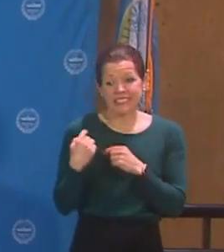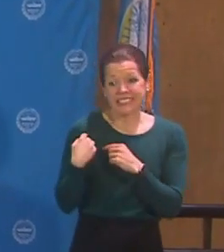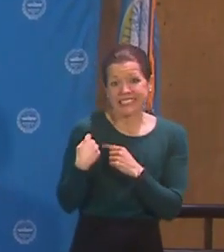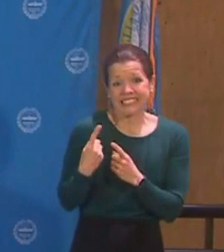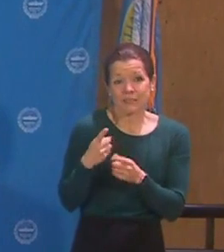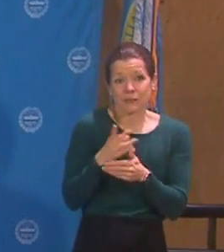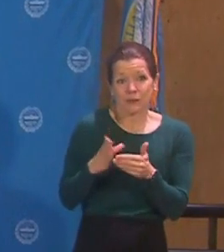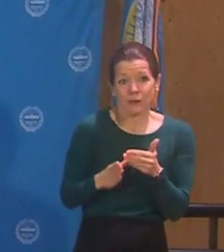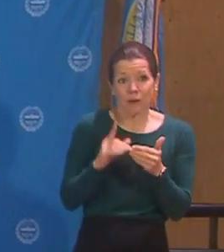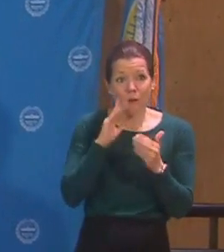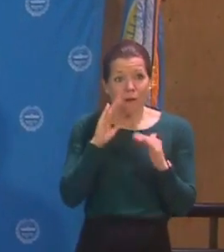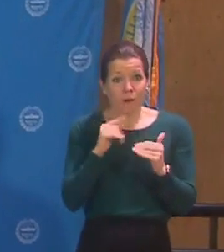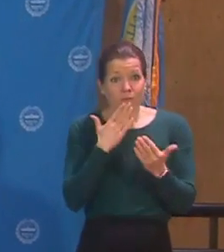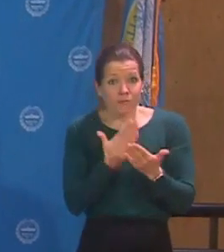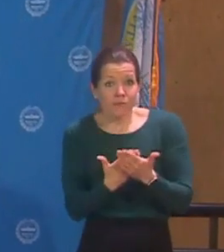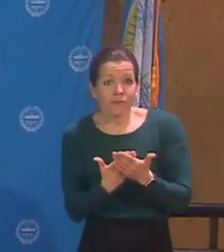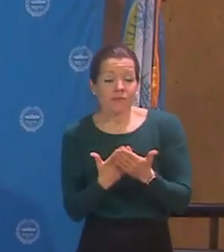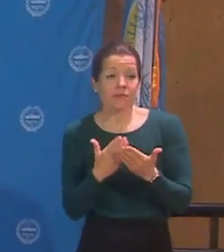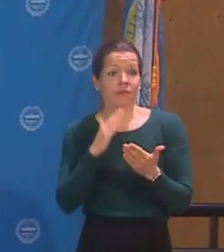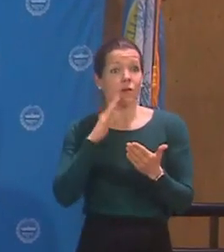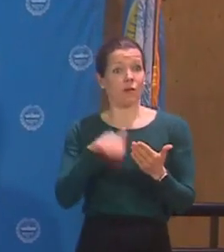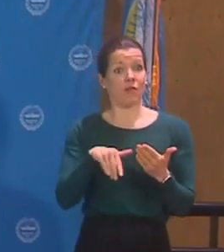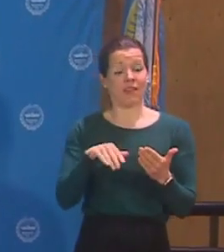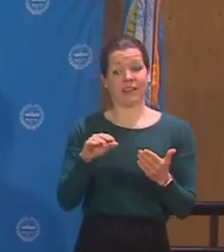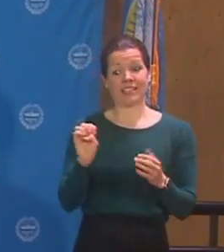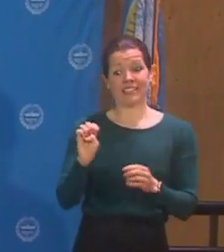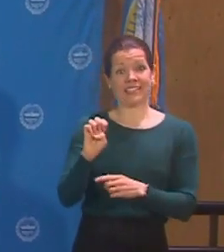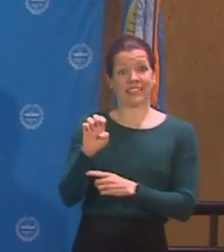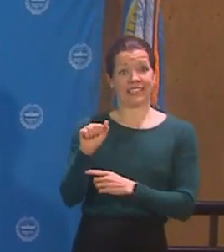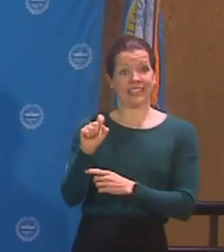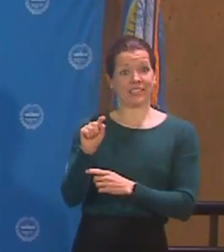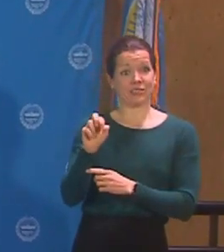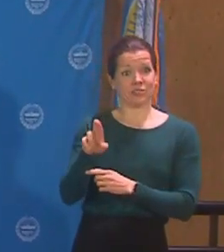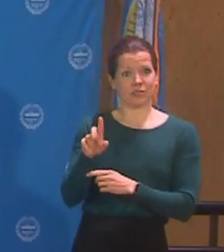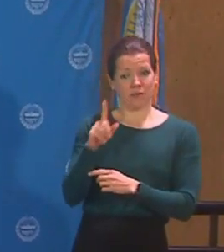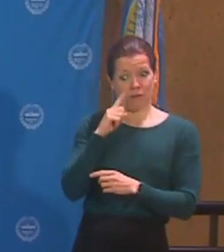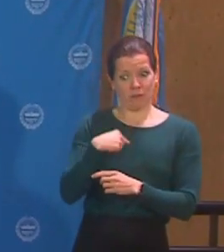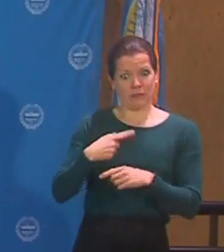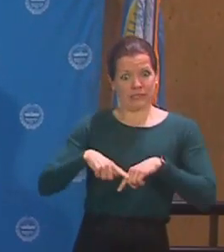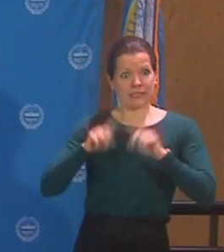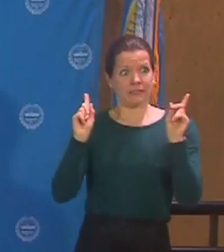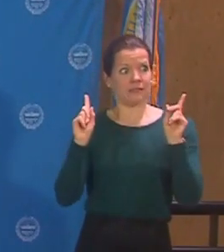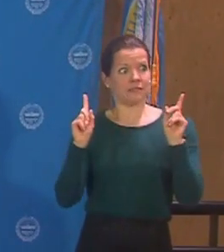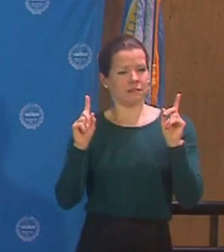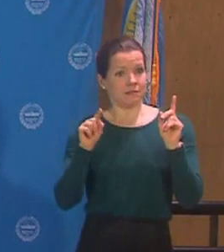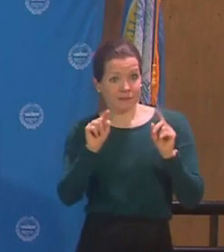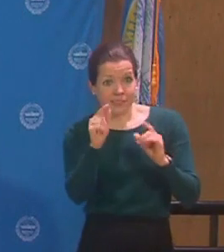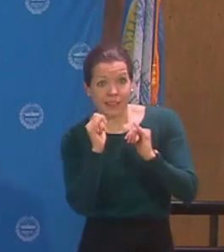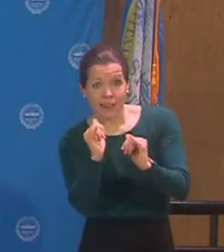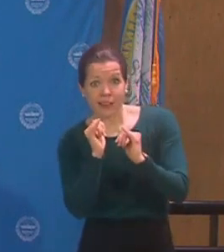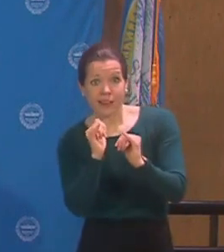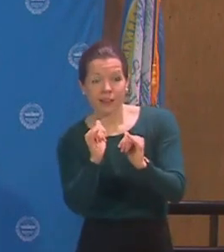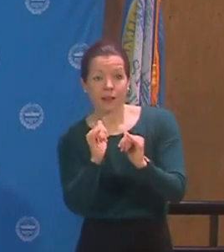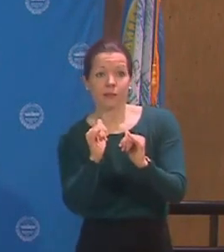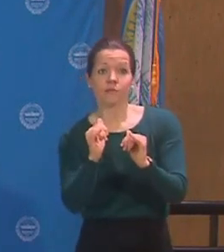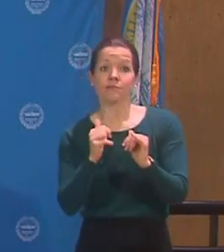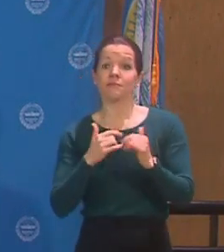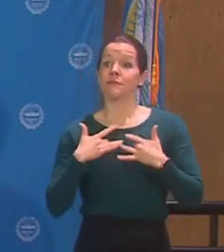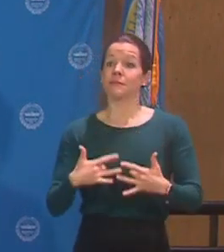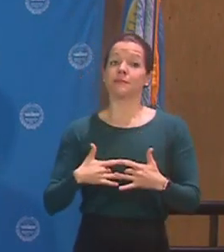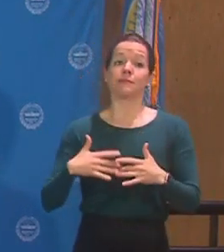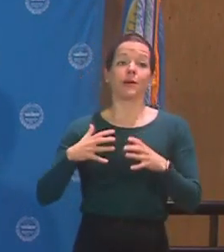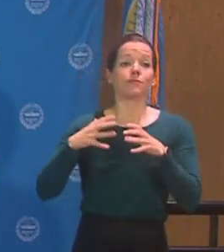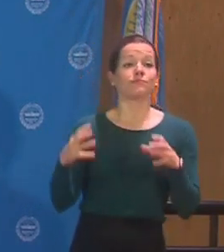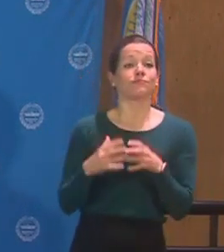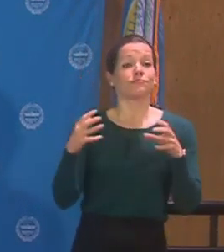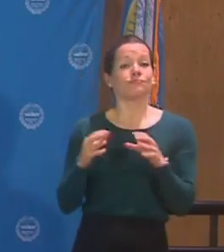weekend. Easter was a different experience for me and I know for a lot of other people. It was difficult not to spend it in person with the family